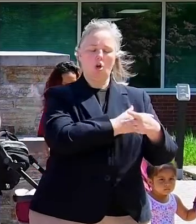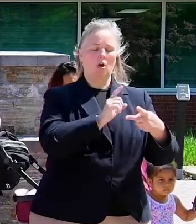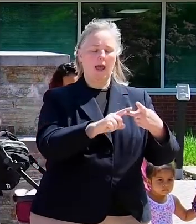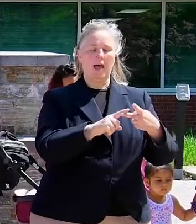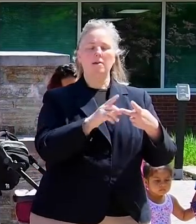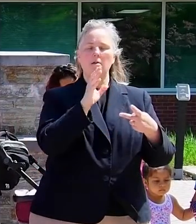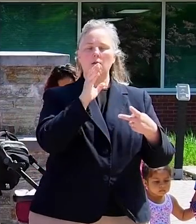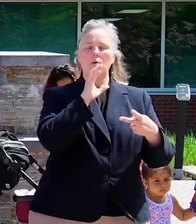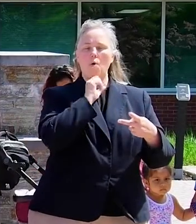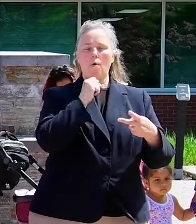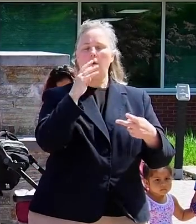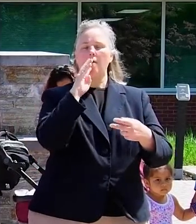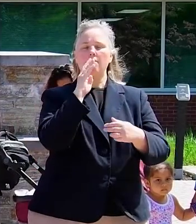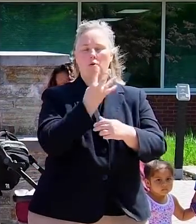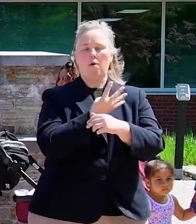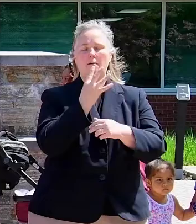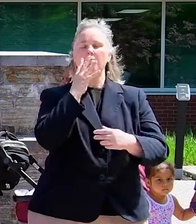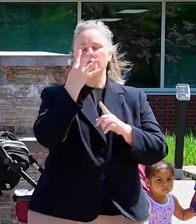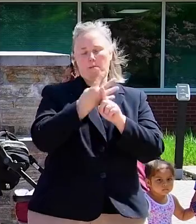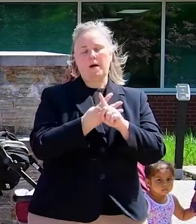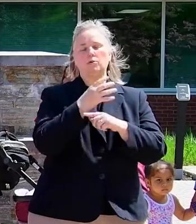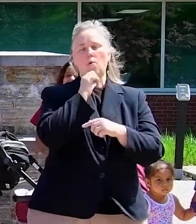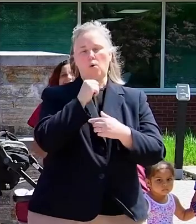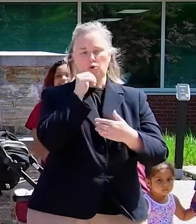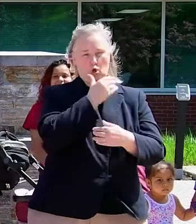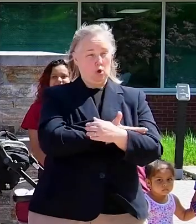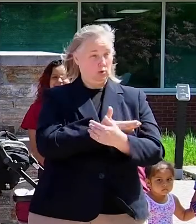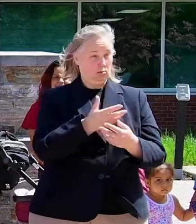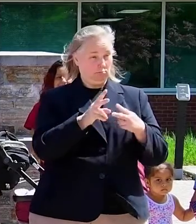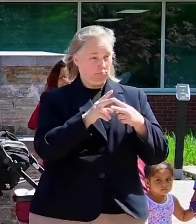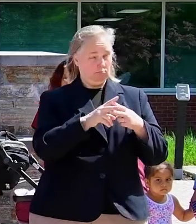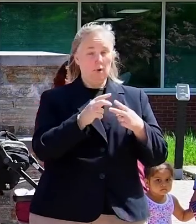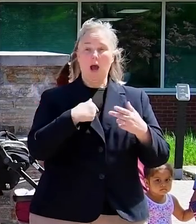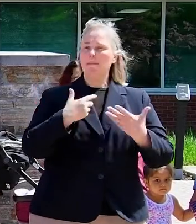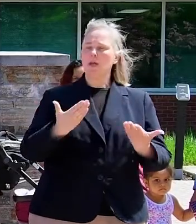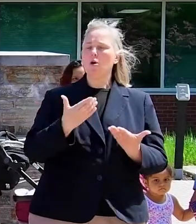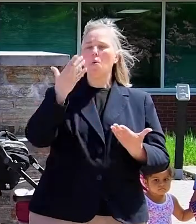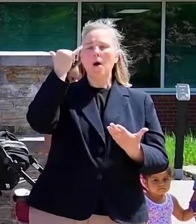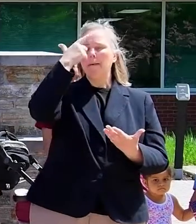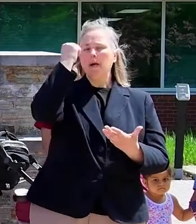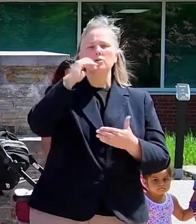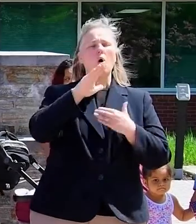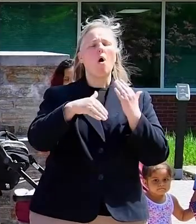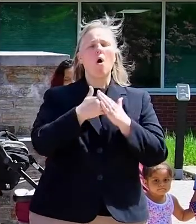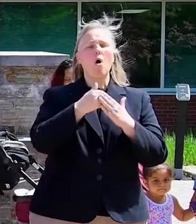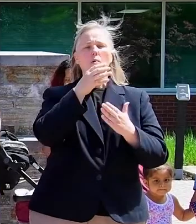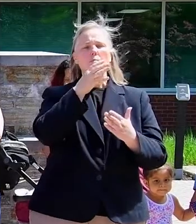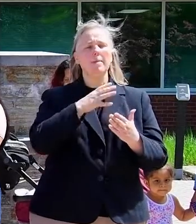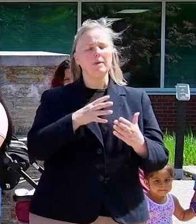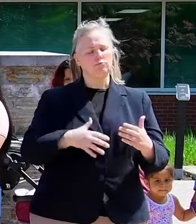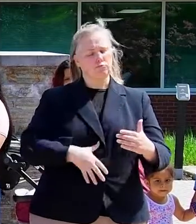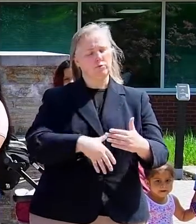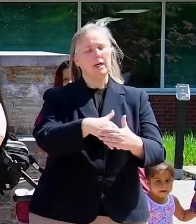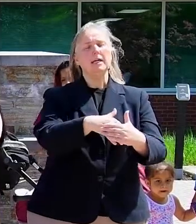daughter too. I am here because I believe that all pregnant mothers should have health care.